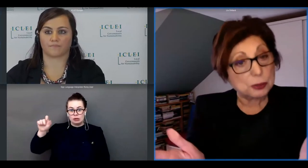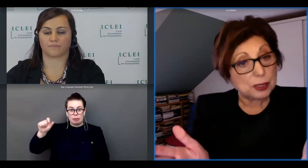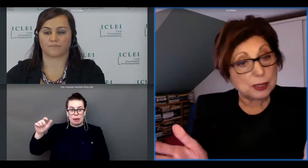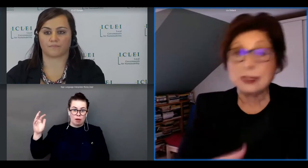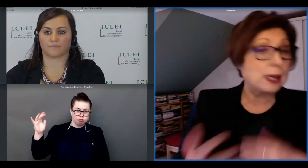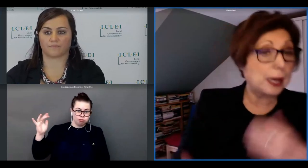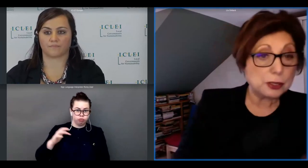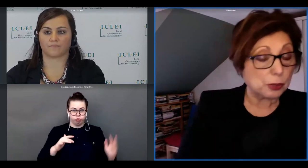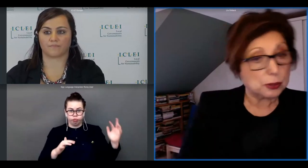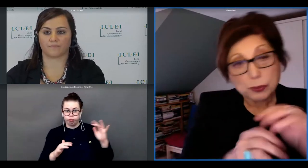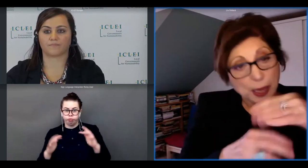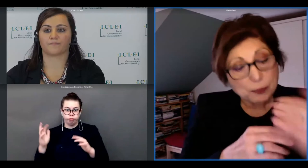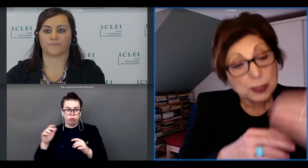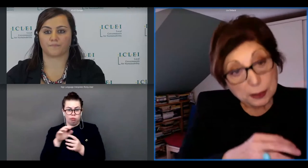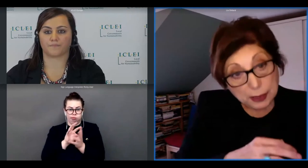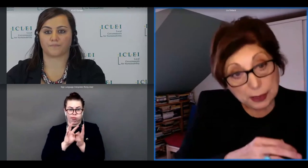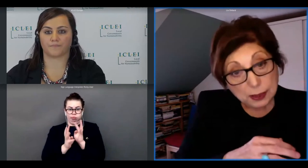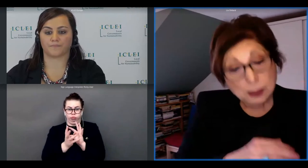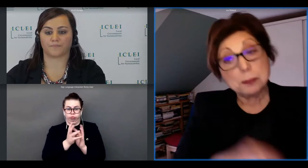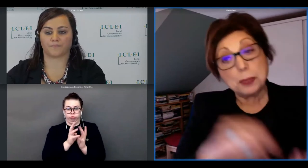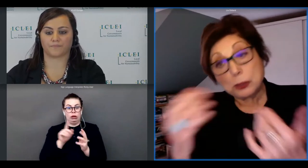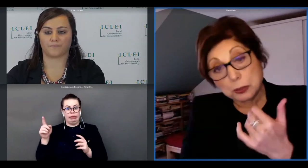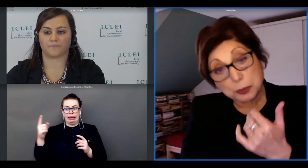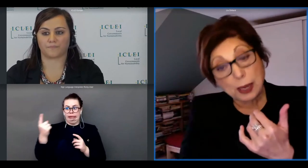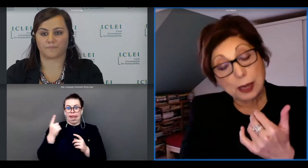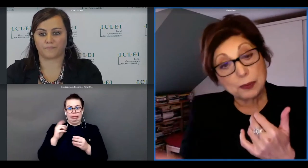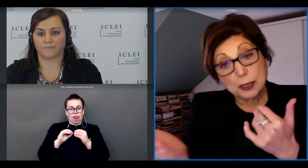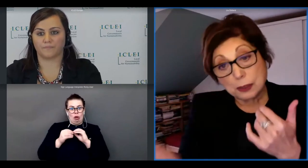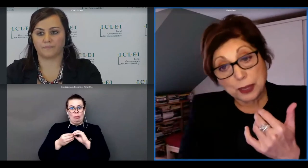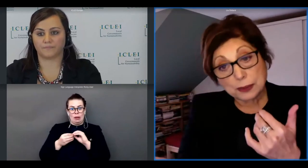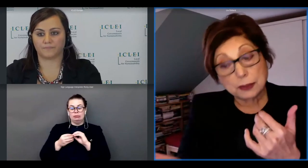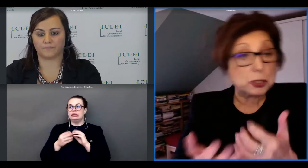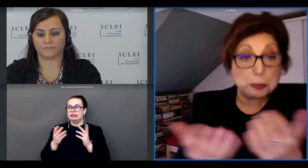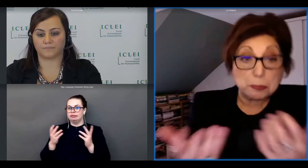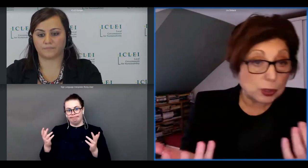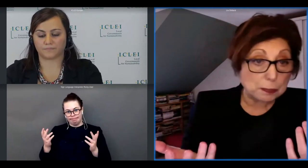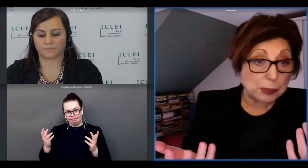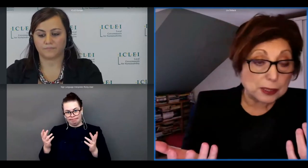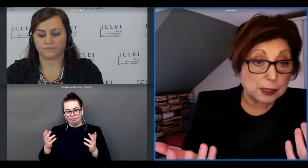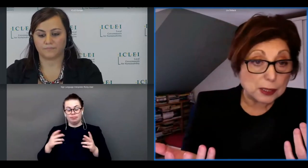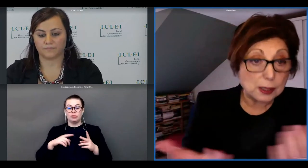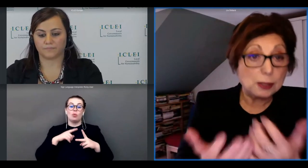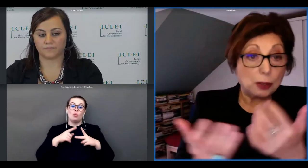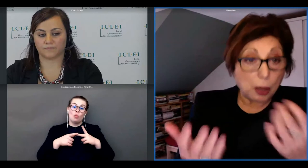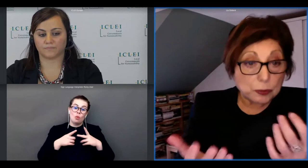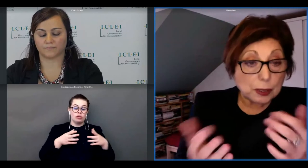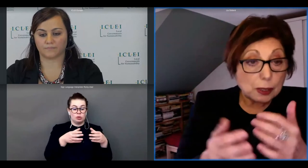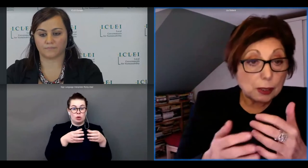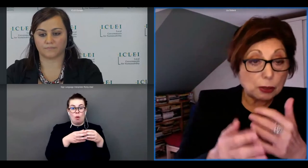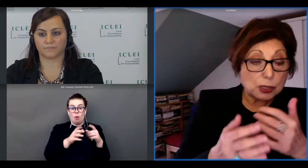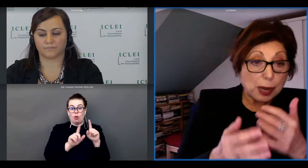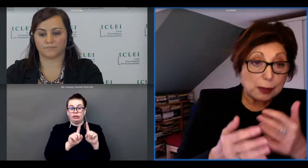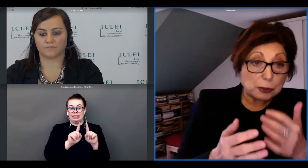these tourists and so on so we have this thing but also we have the fact that smaller places often